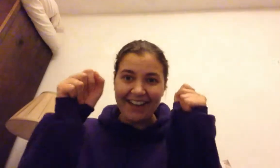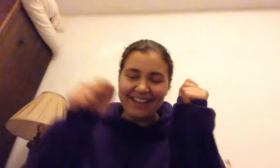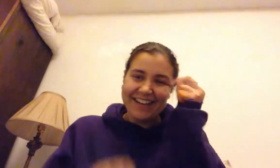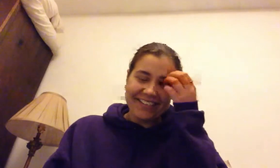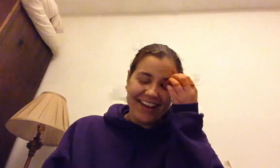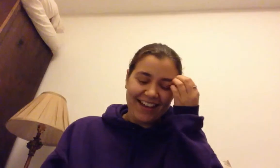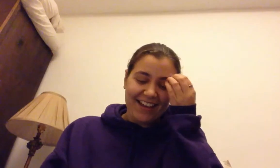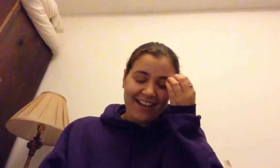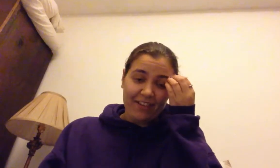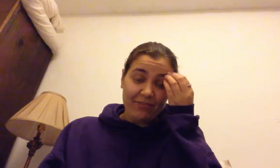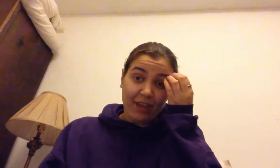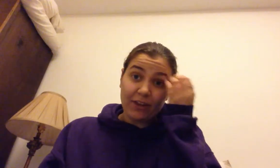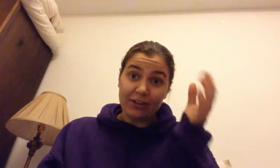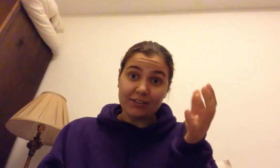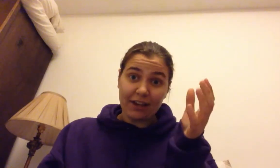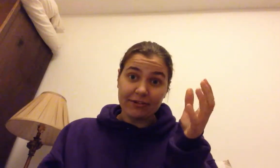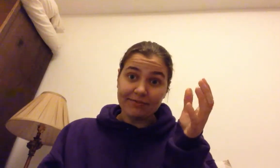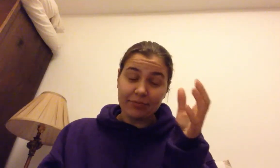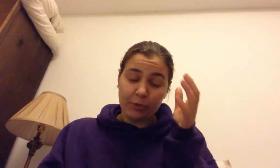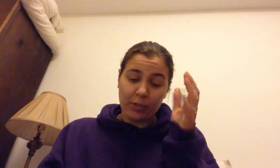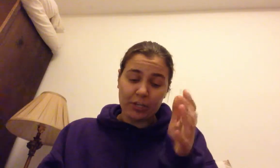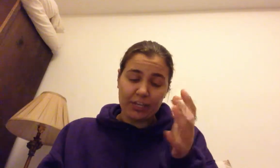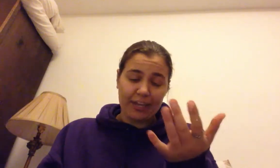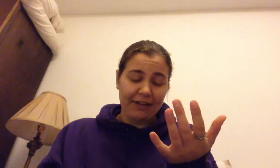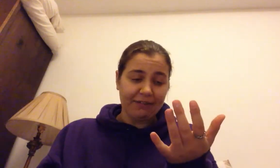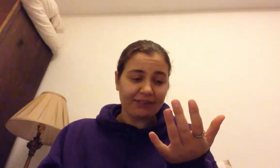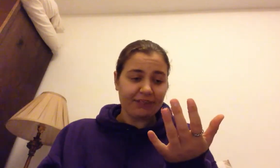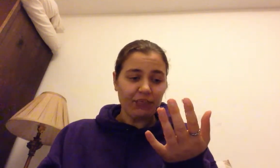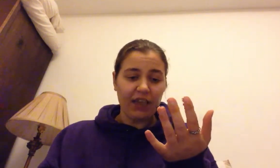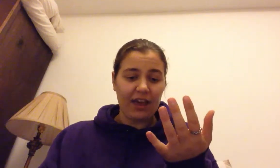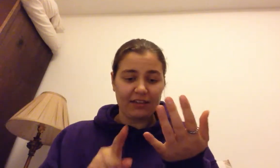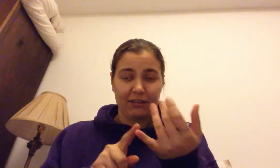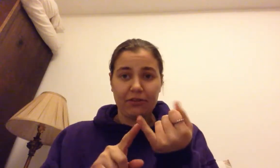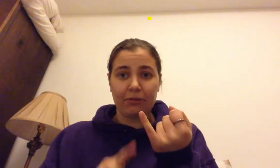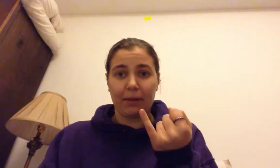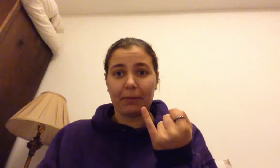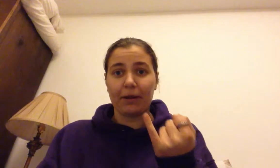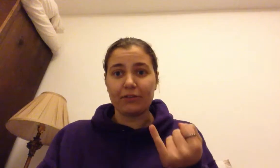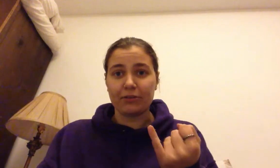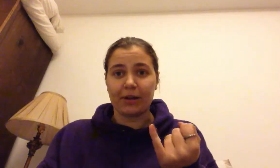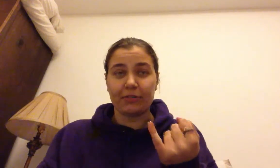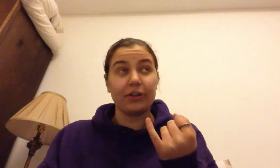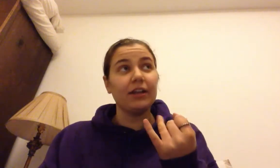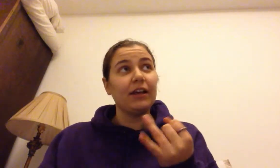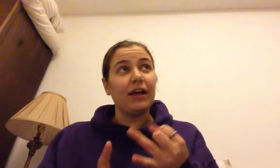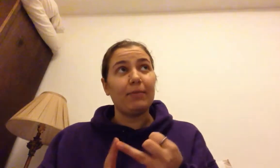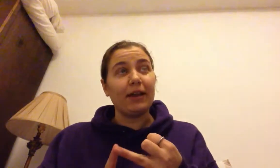Hooray! Um, I've narrowed it down. We are looking at a DPhil in public policy from Oxford, a PhD in